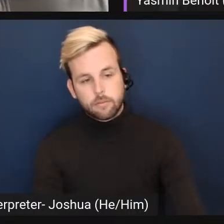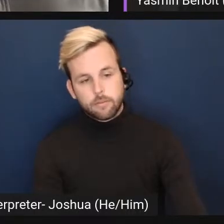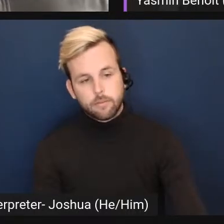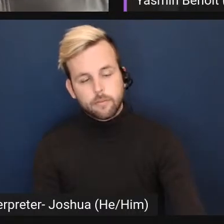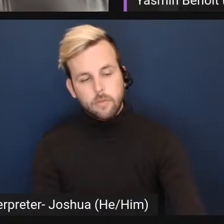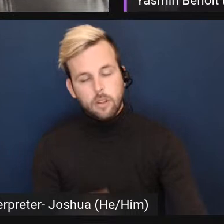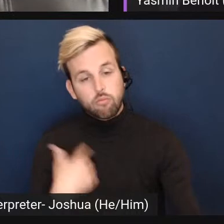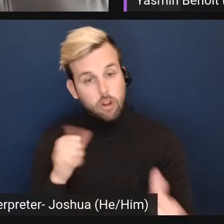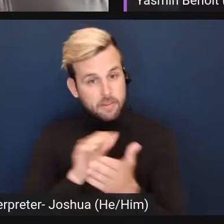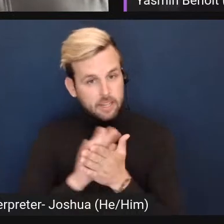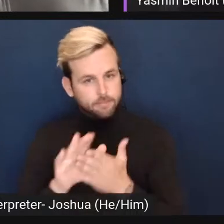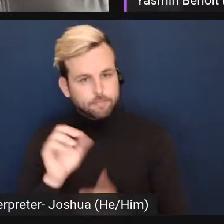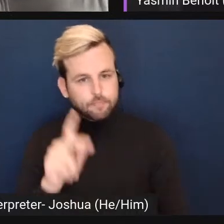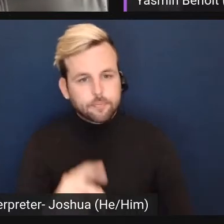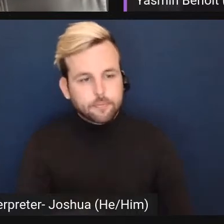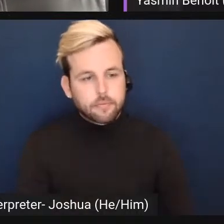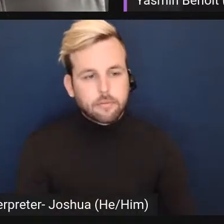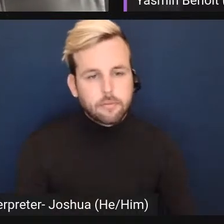And, um,